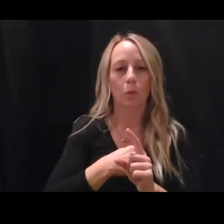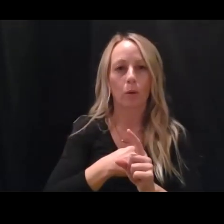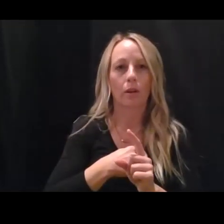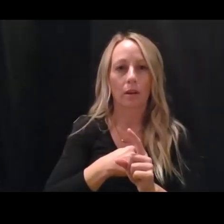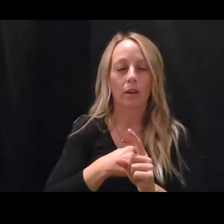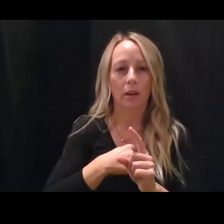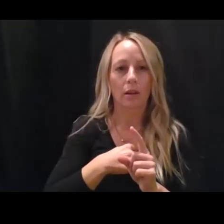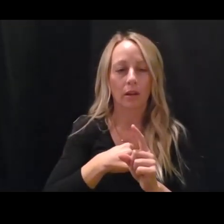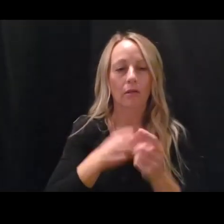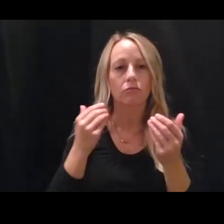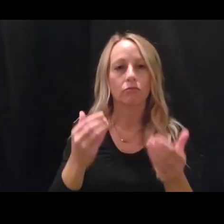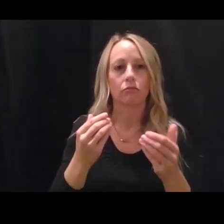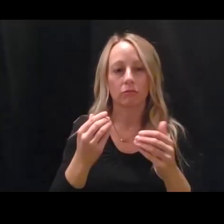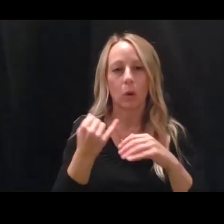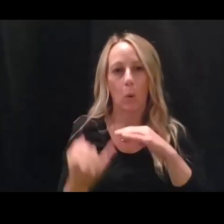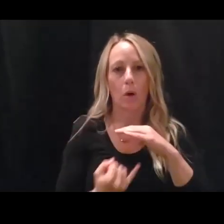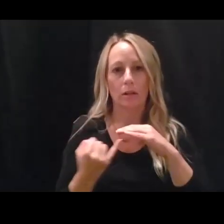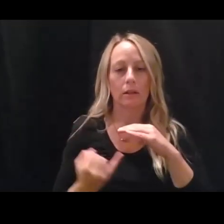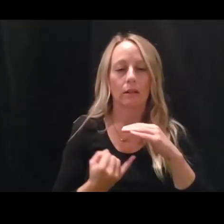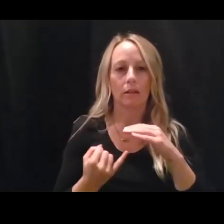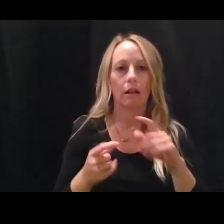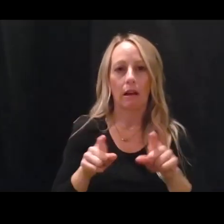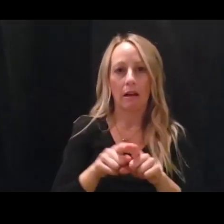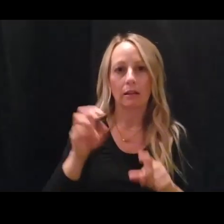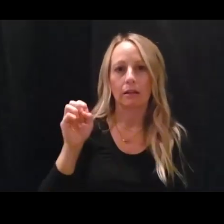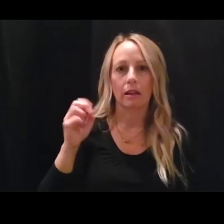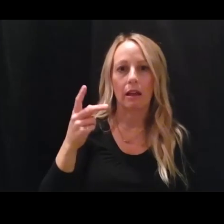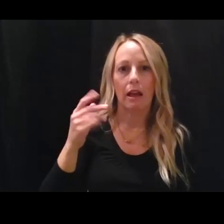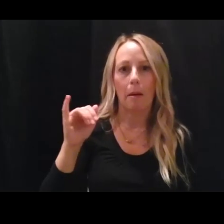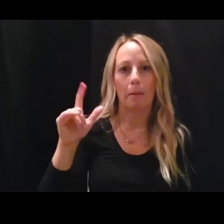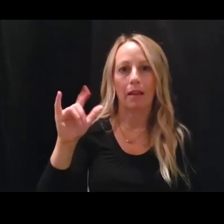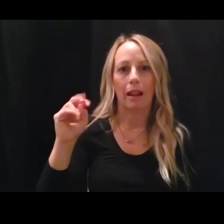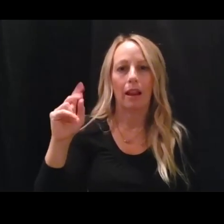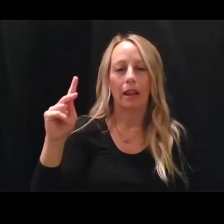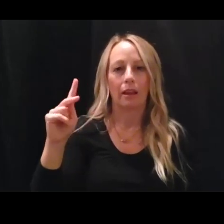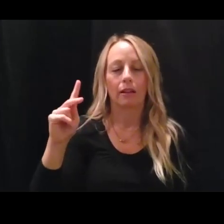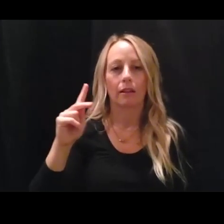uh, into quarantine as epidemiologically or epi-linked cases.